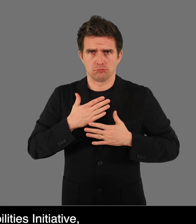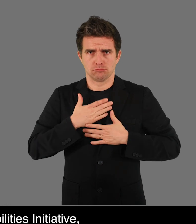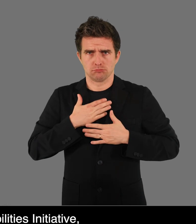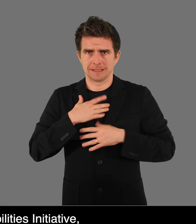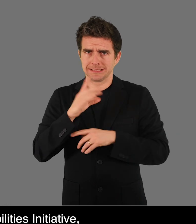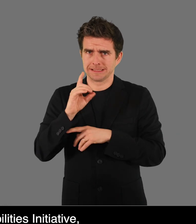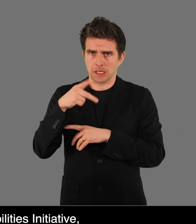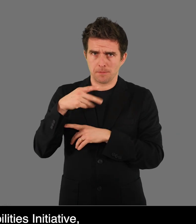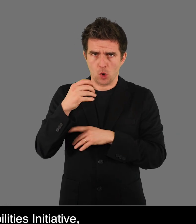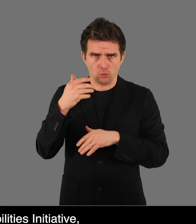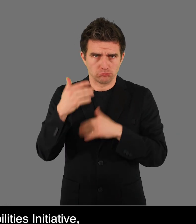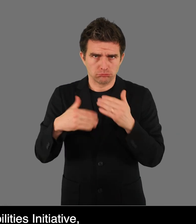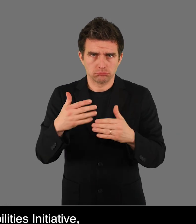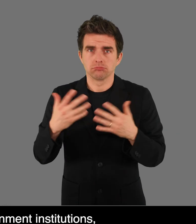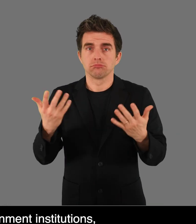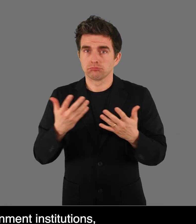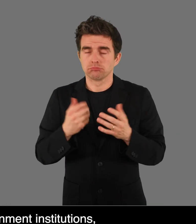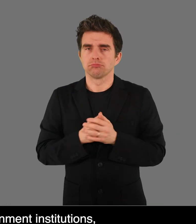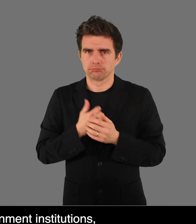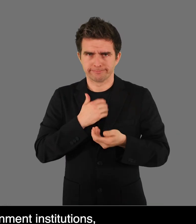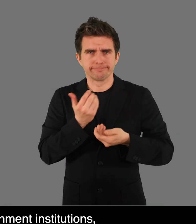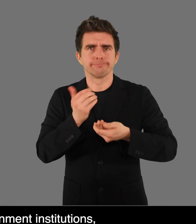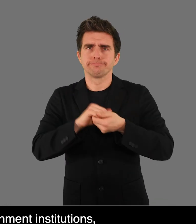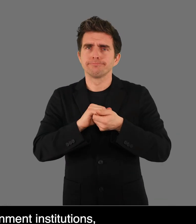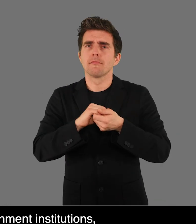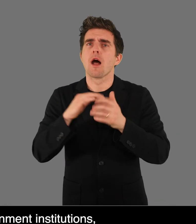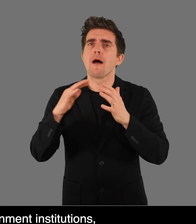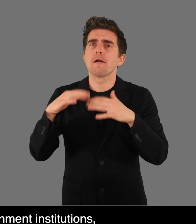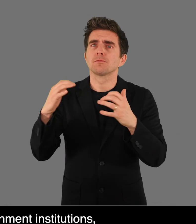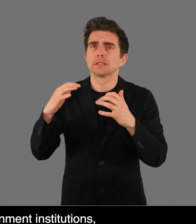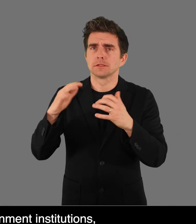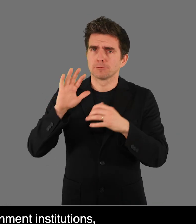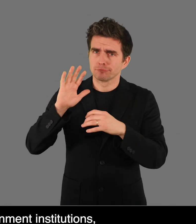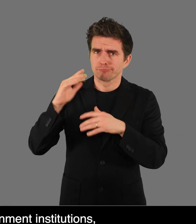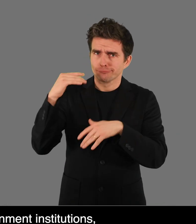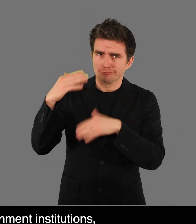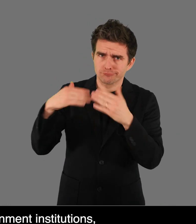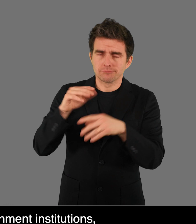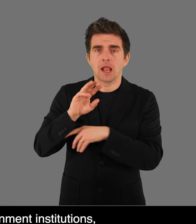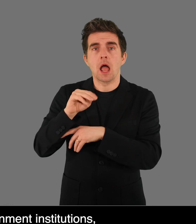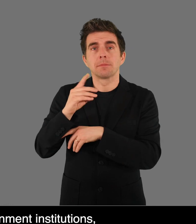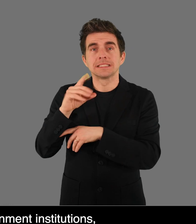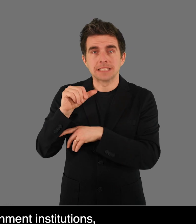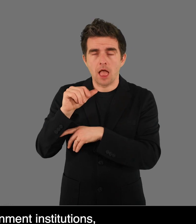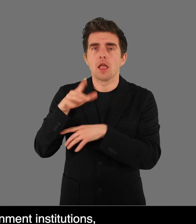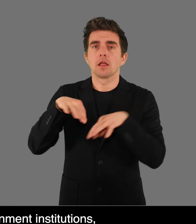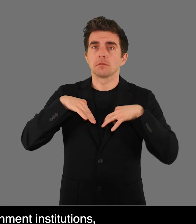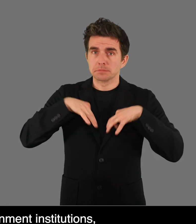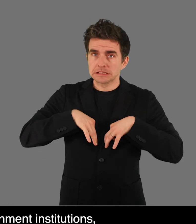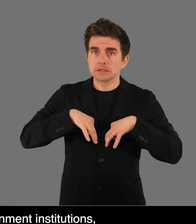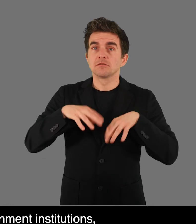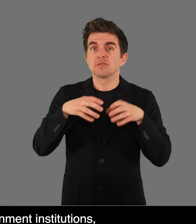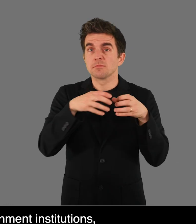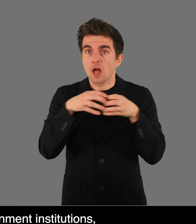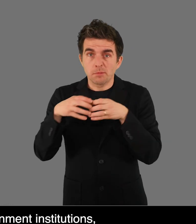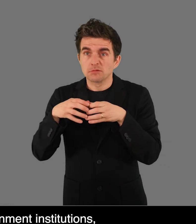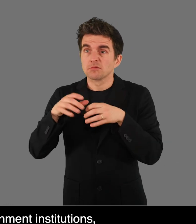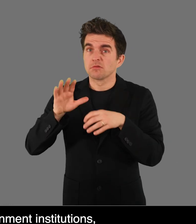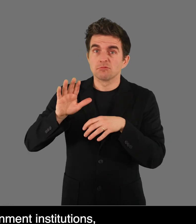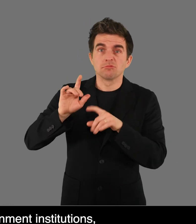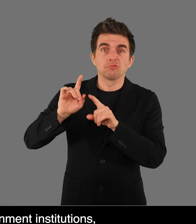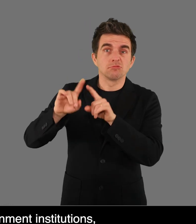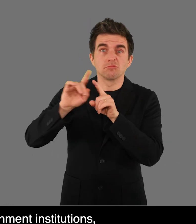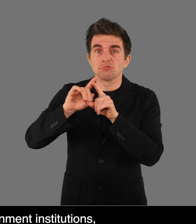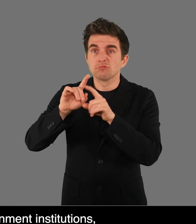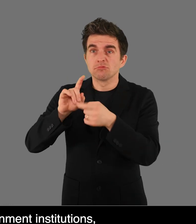in Audi. One is we try to partner with government institutions, MDAs,